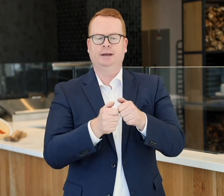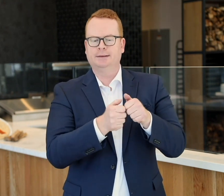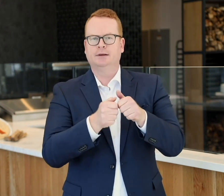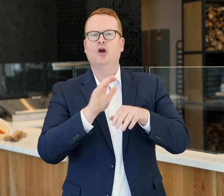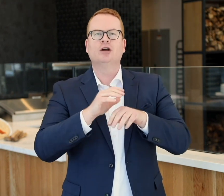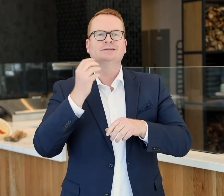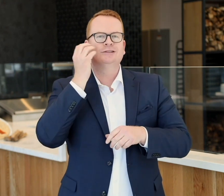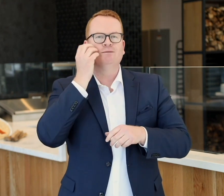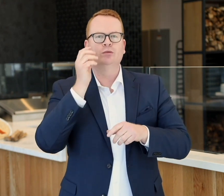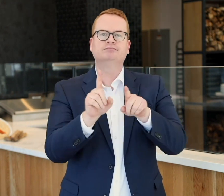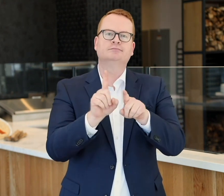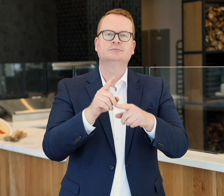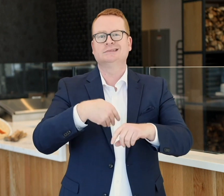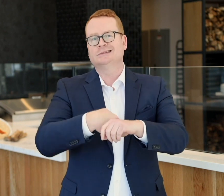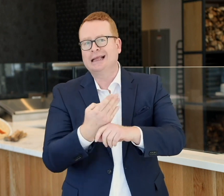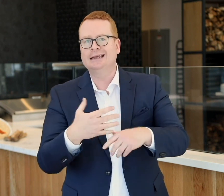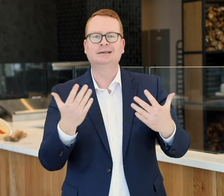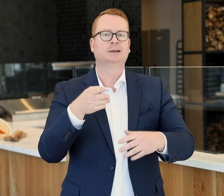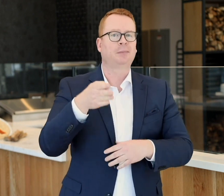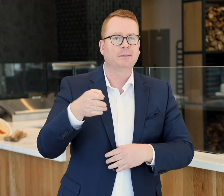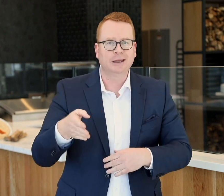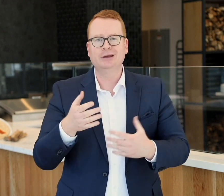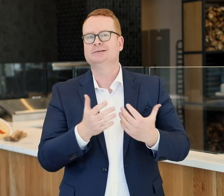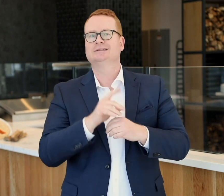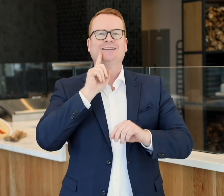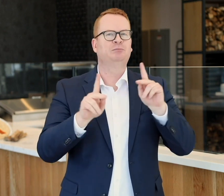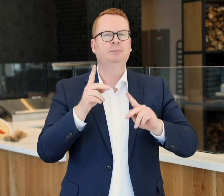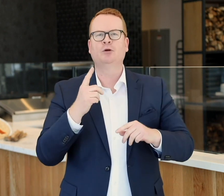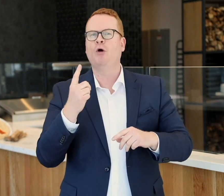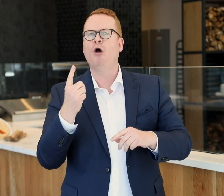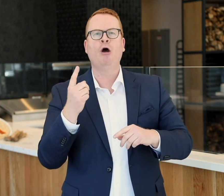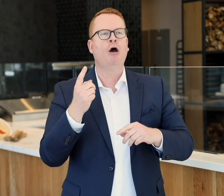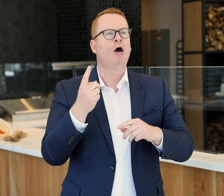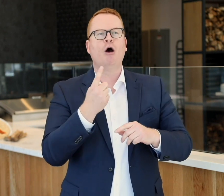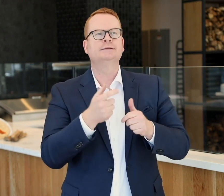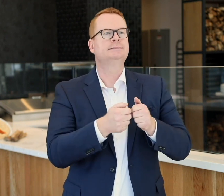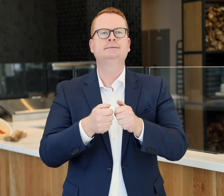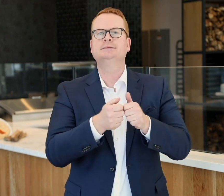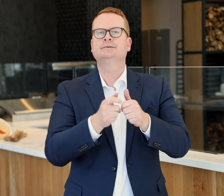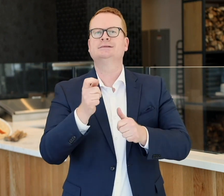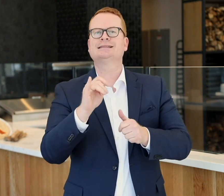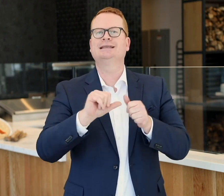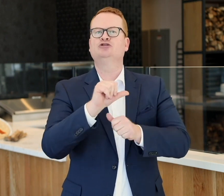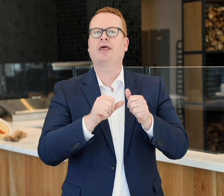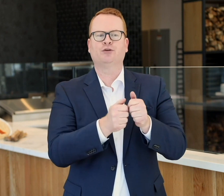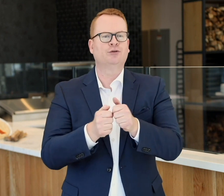phones, like Sidekicks and BlackBerrys. While we were busy texting, we were also